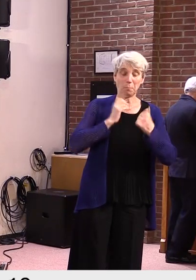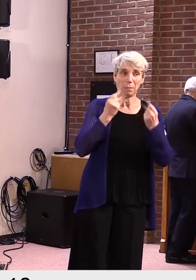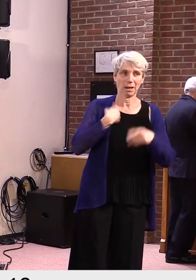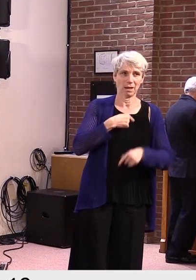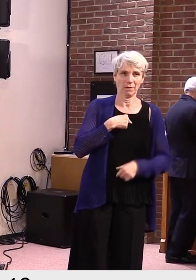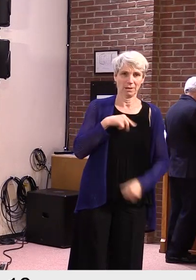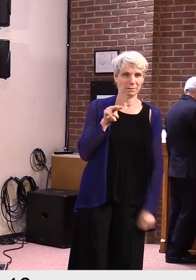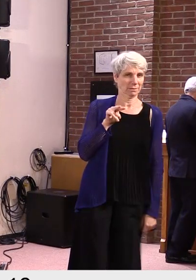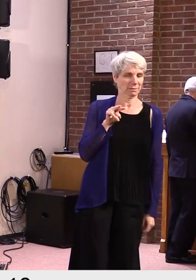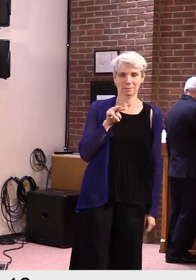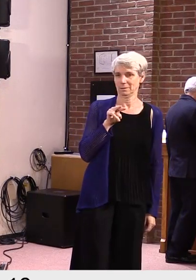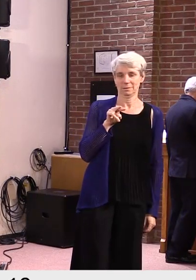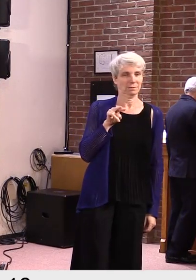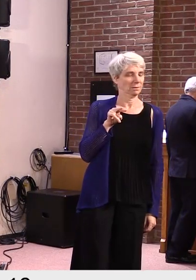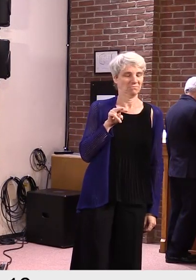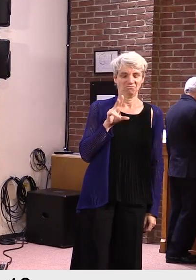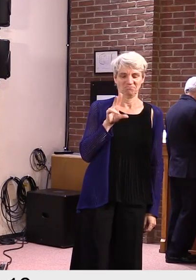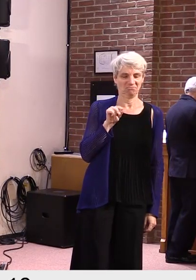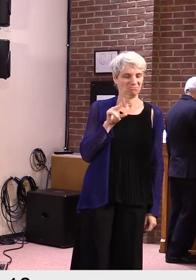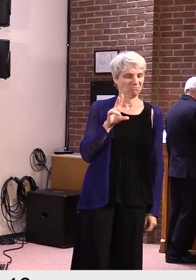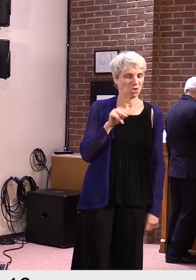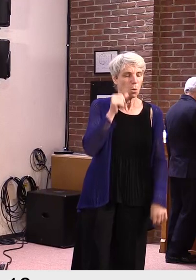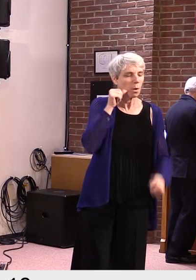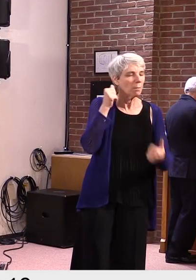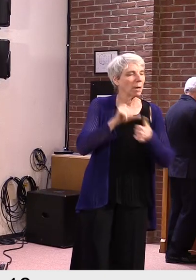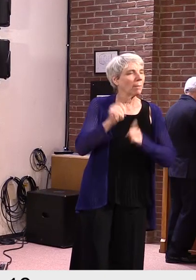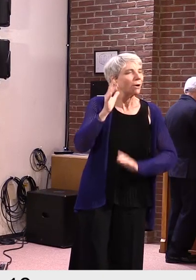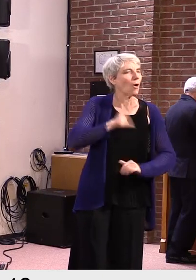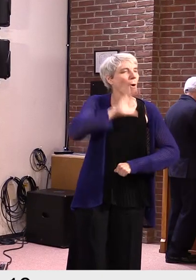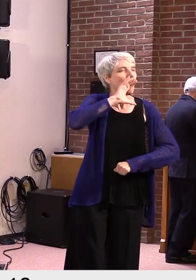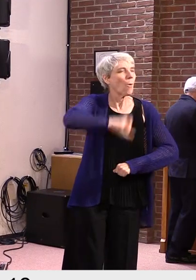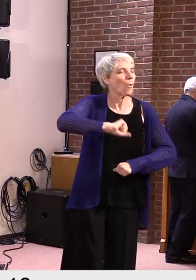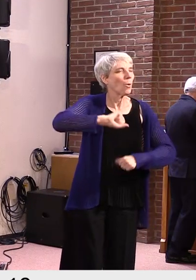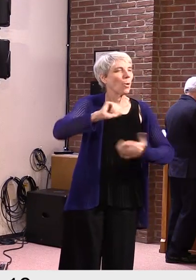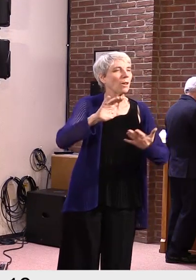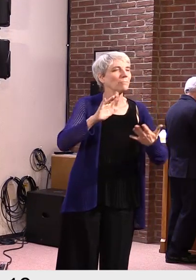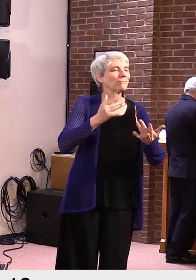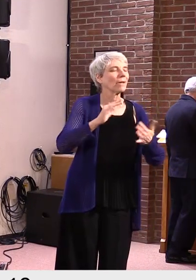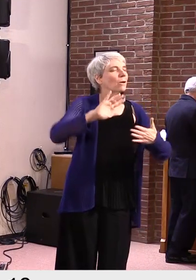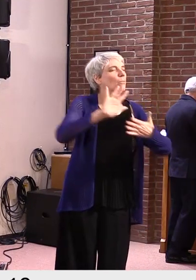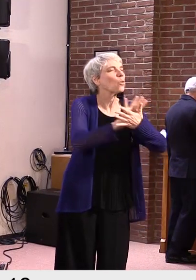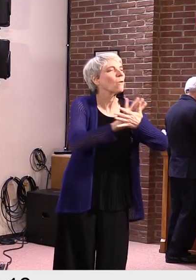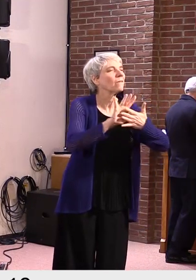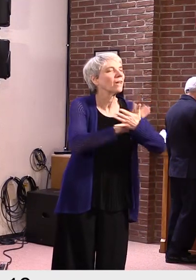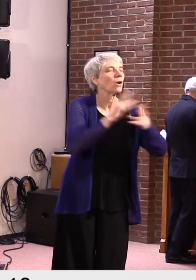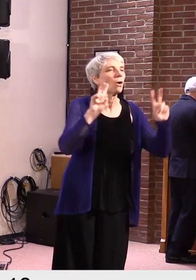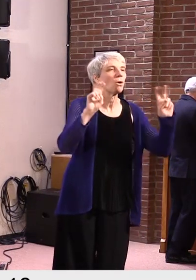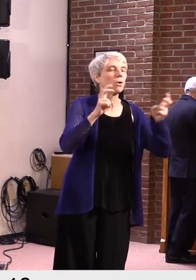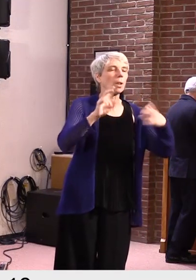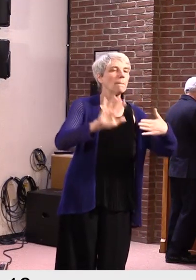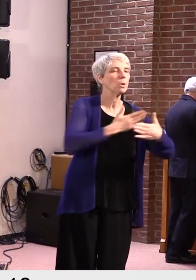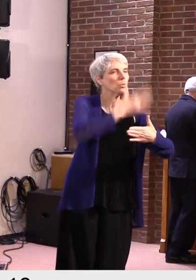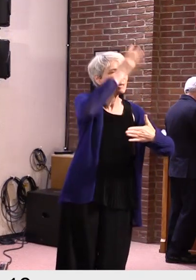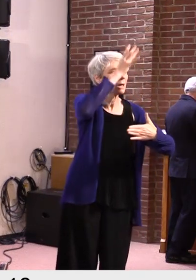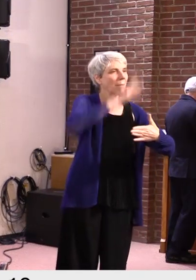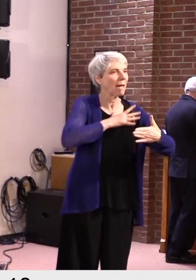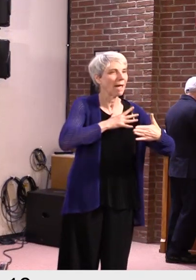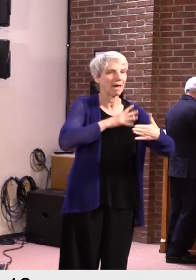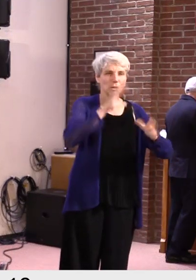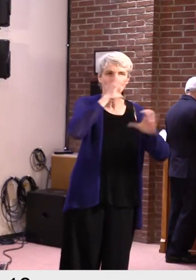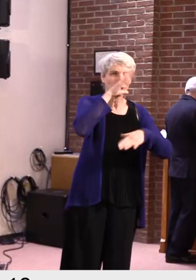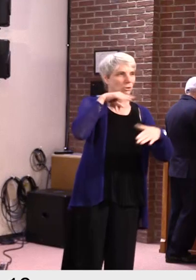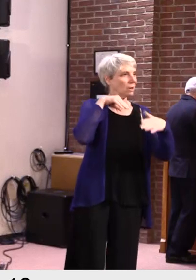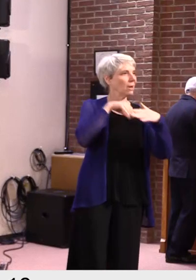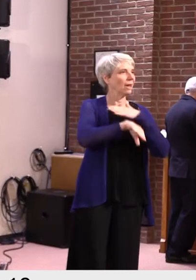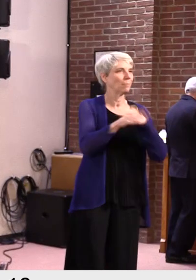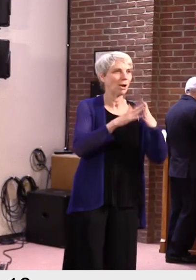repeat of the musical, the music band, I mean, it was allowed to go forward. Do